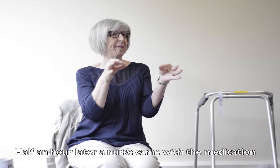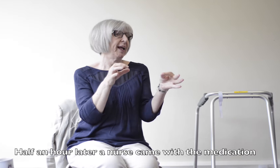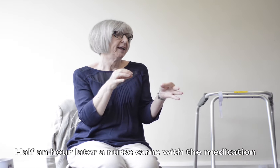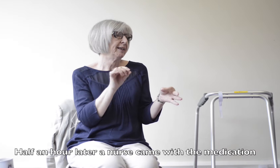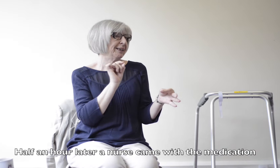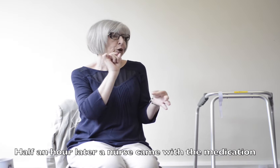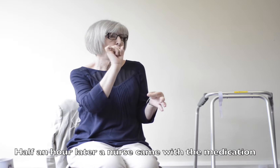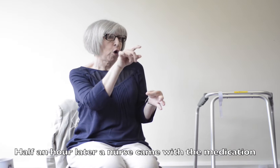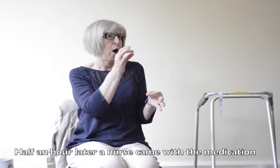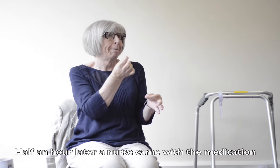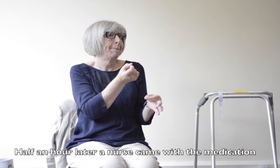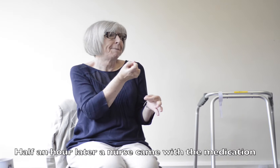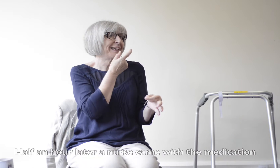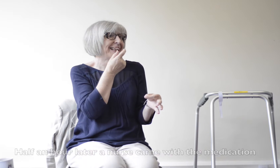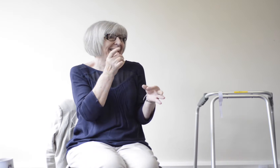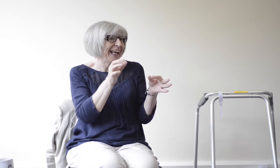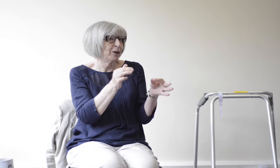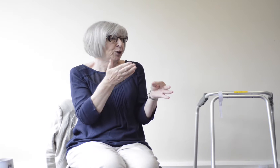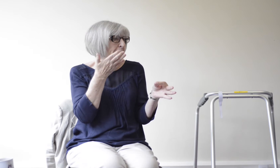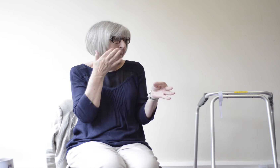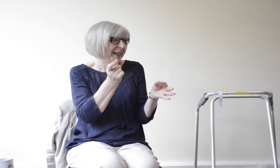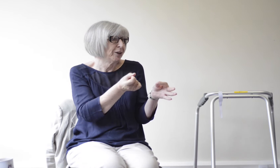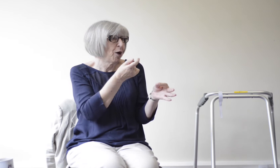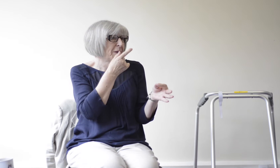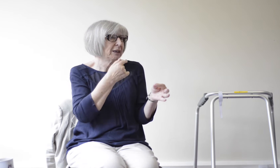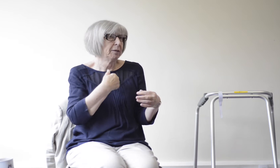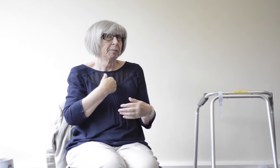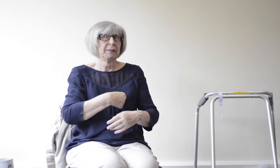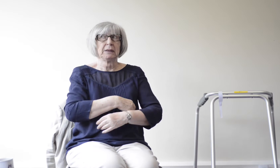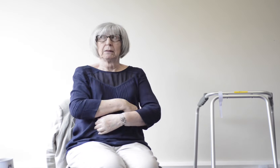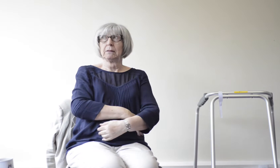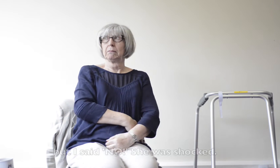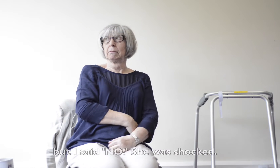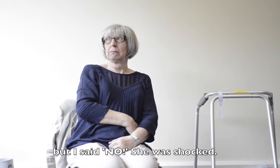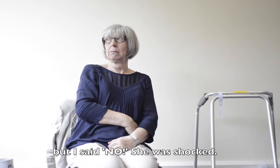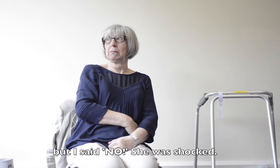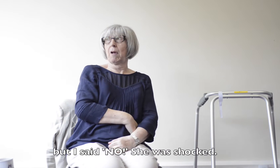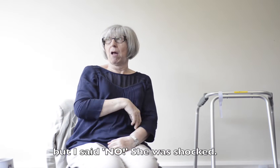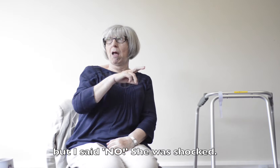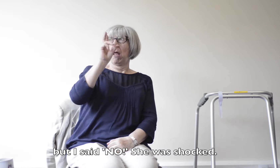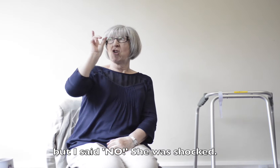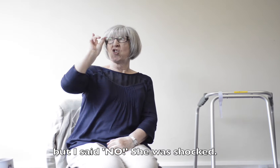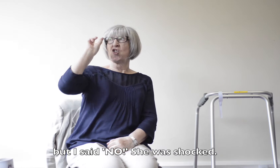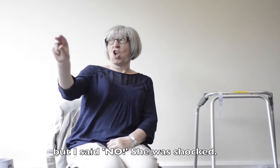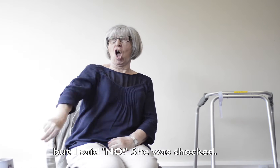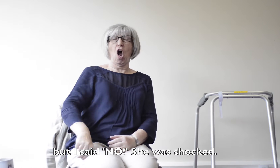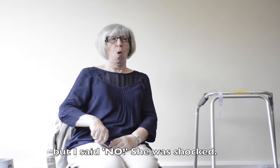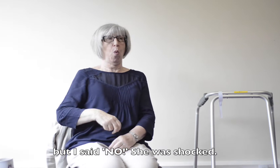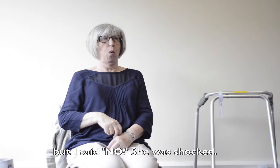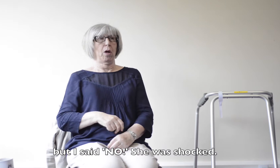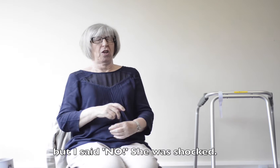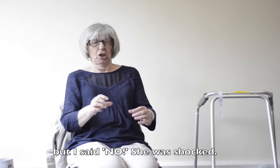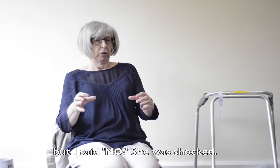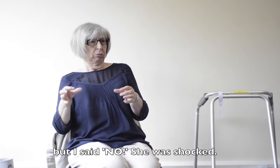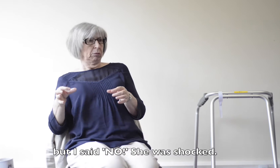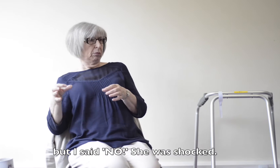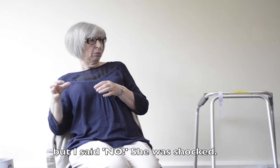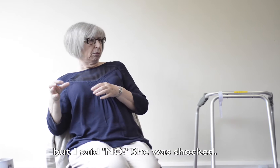hello, here's your medication today, Mrs. Hamlin. And I just, I said to her, was like, no, point blank refused. And she was